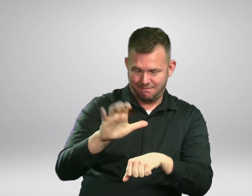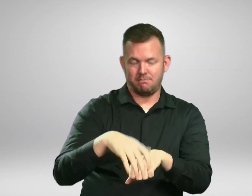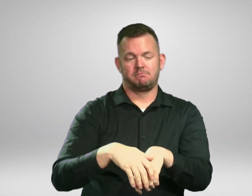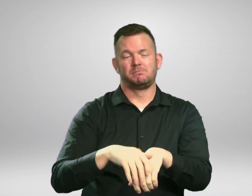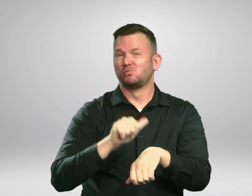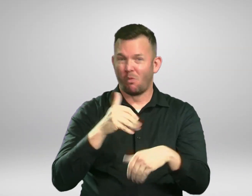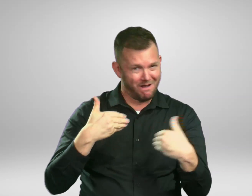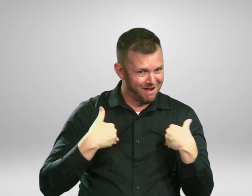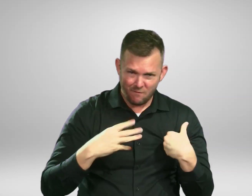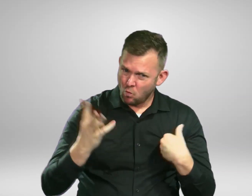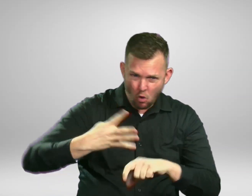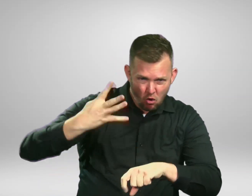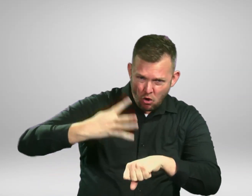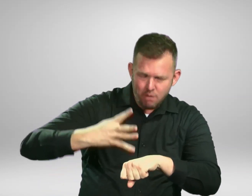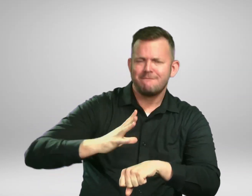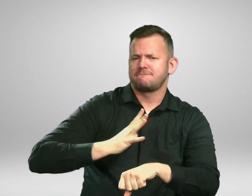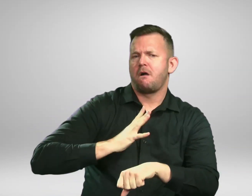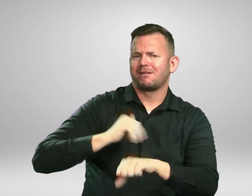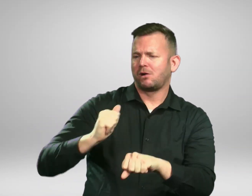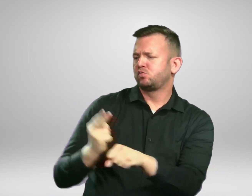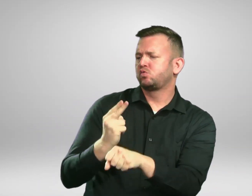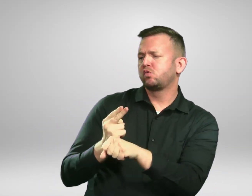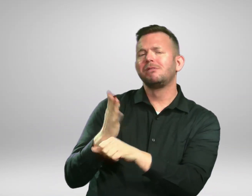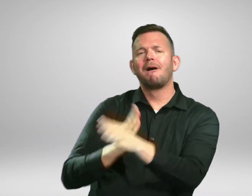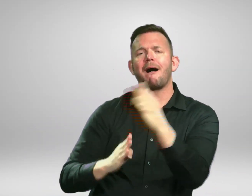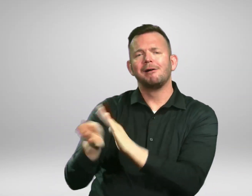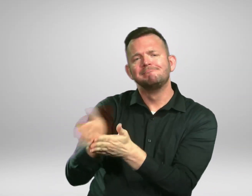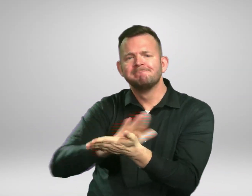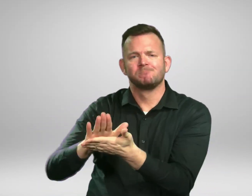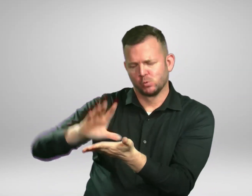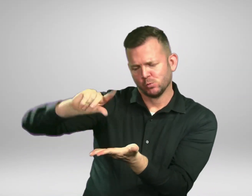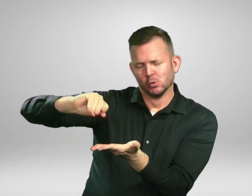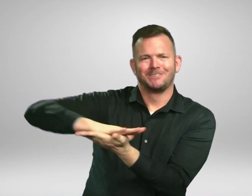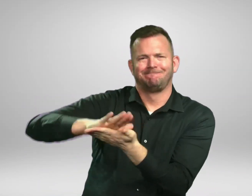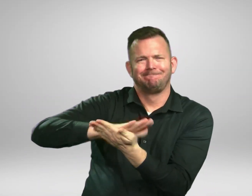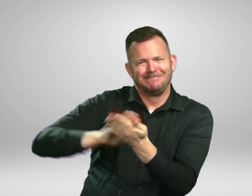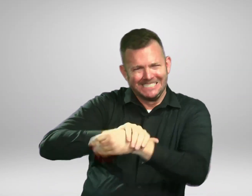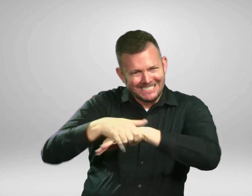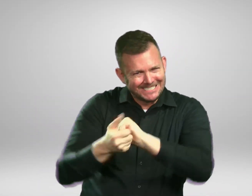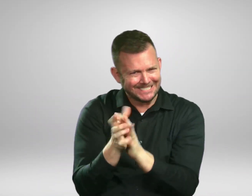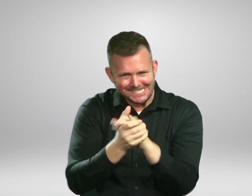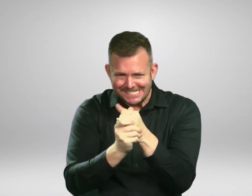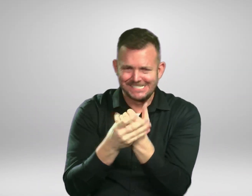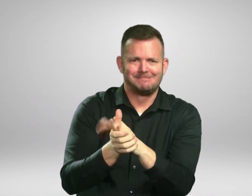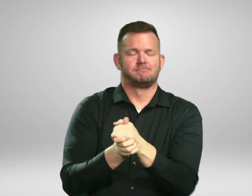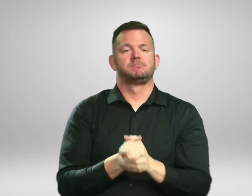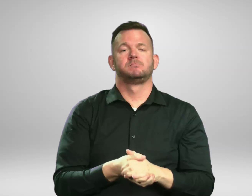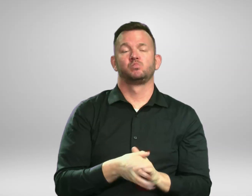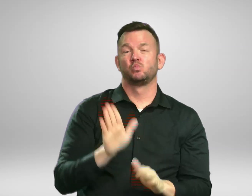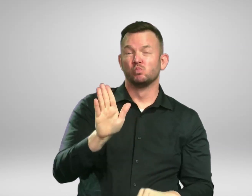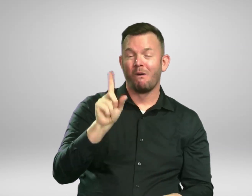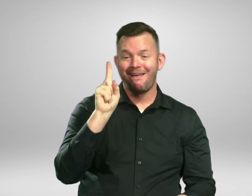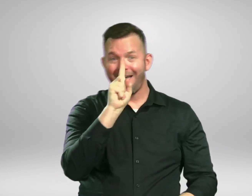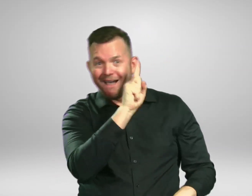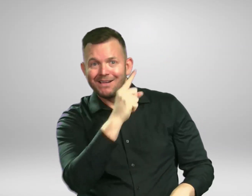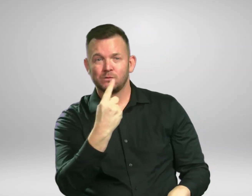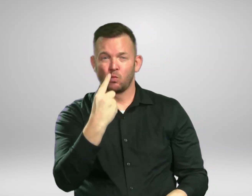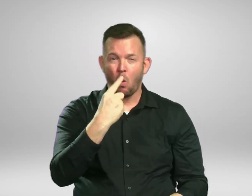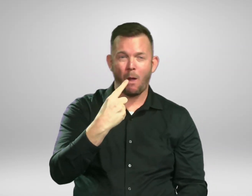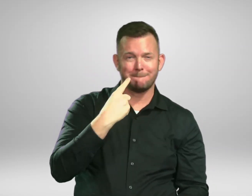you can't wash your hands. Avoid touching your eyes, nose, and mouth. Cover your coughs and